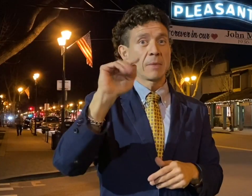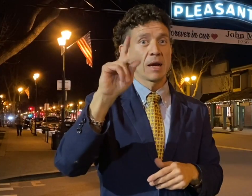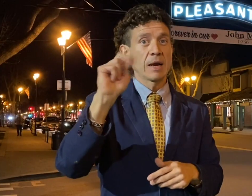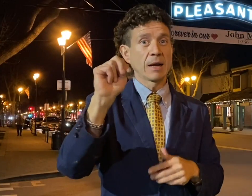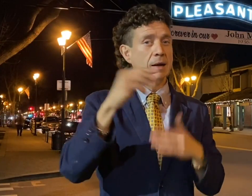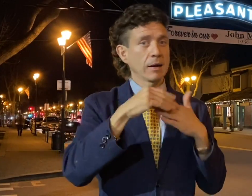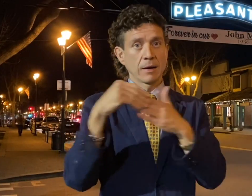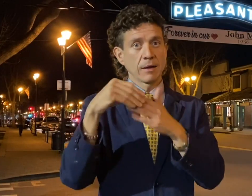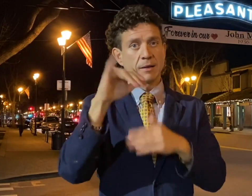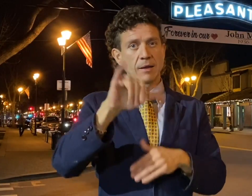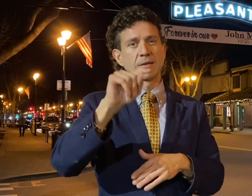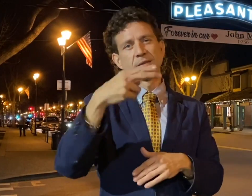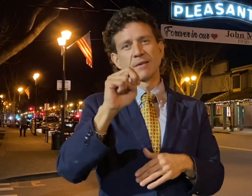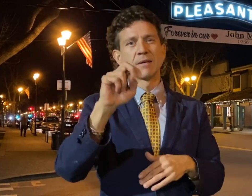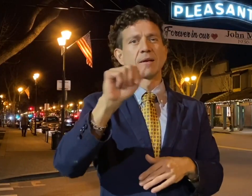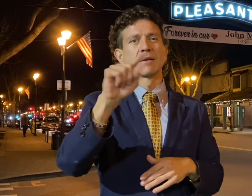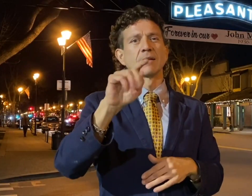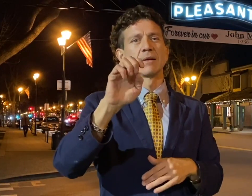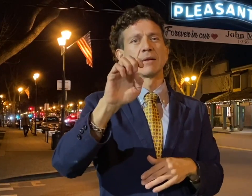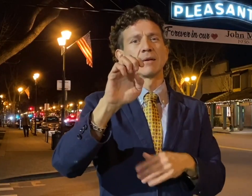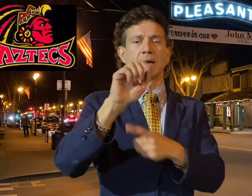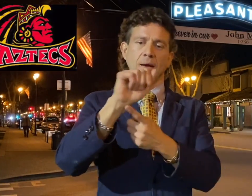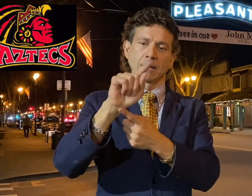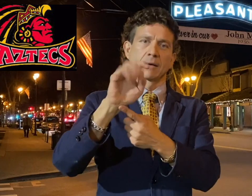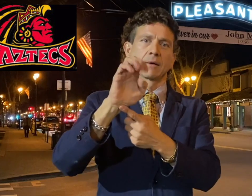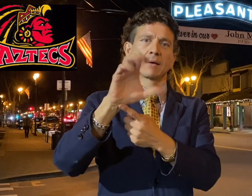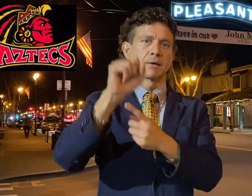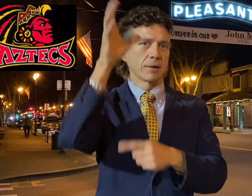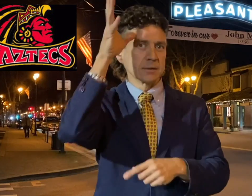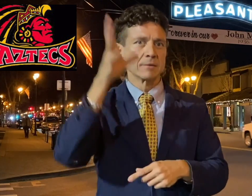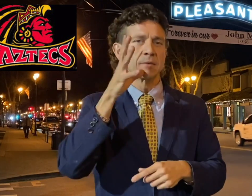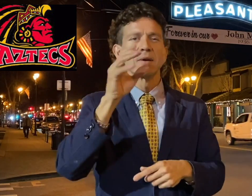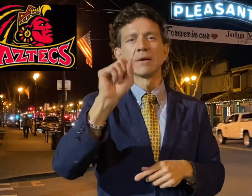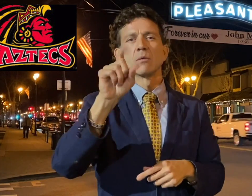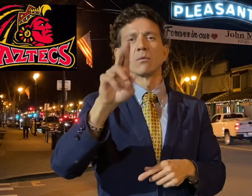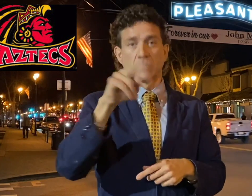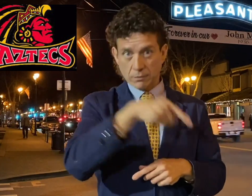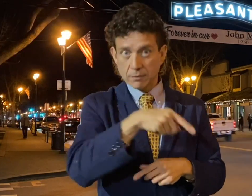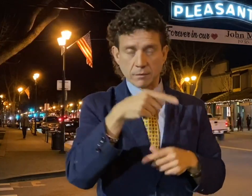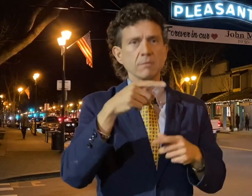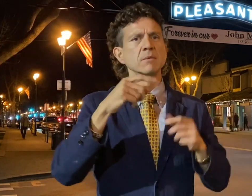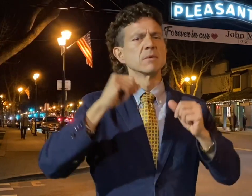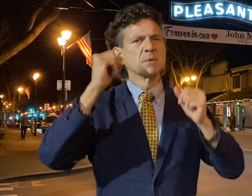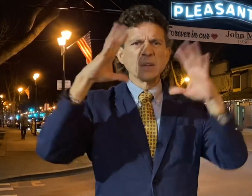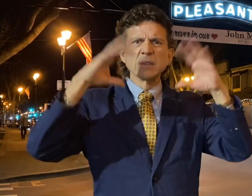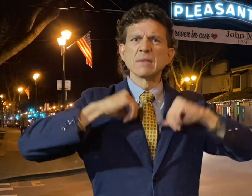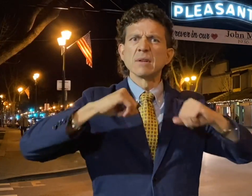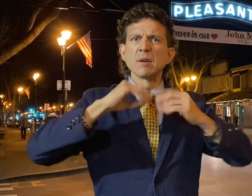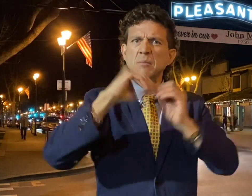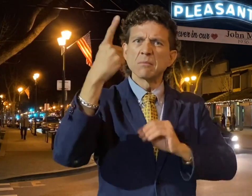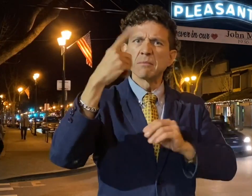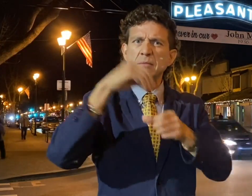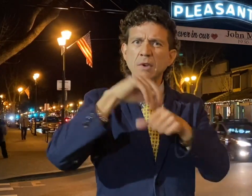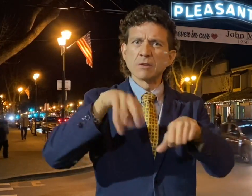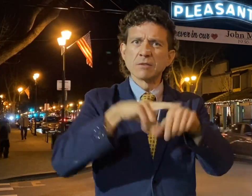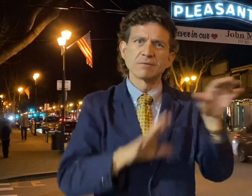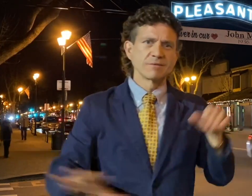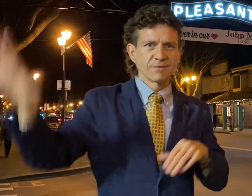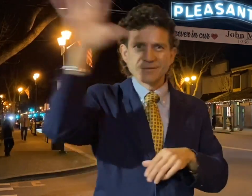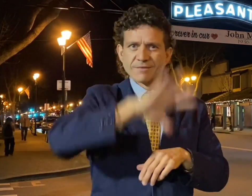Madden led the Aztecs of SDSU to the number one defense in the country for